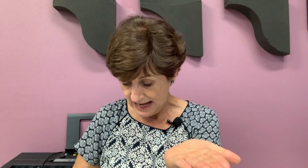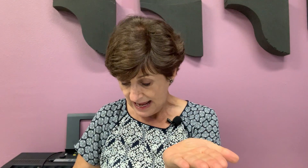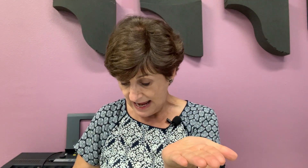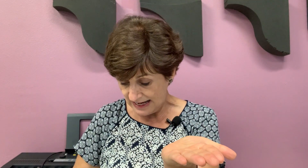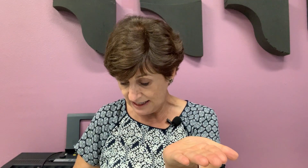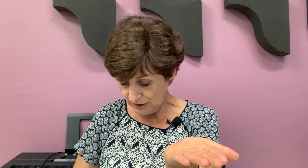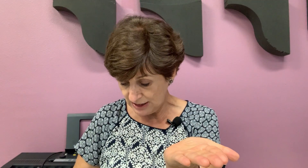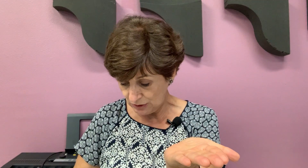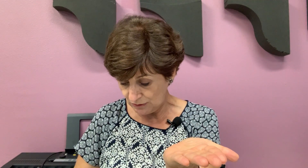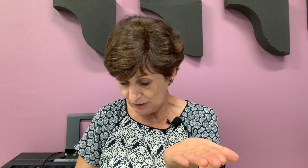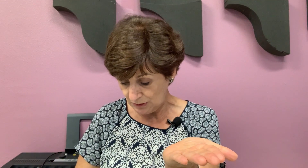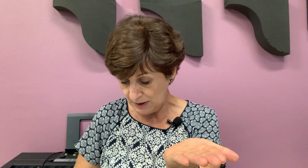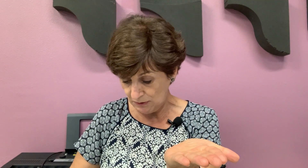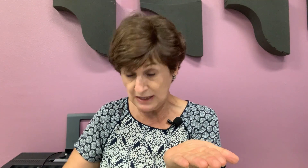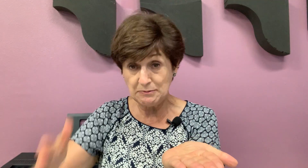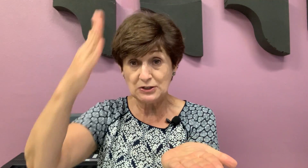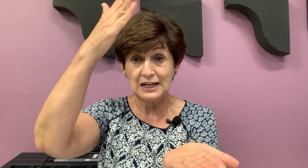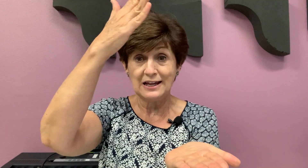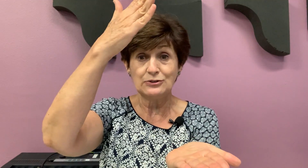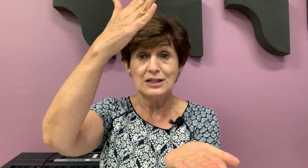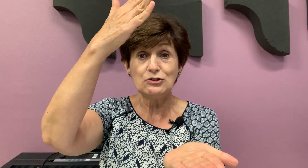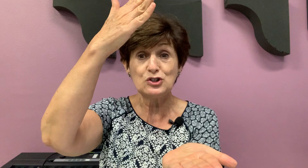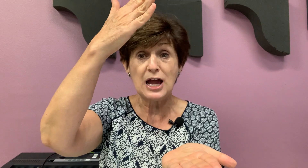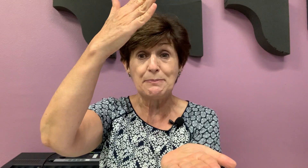and get ready to do it with me with the music. Get ready to chop.